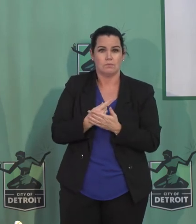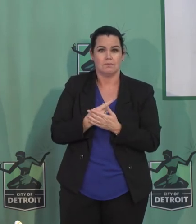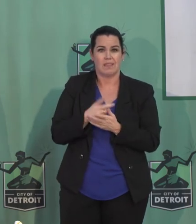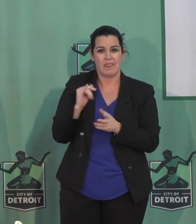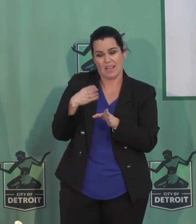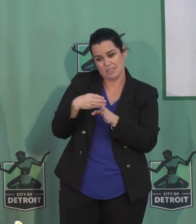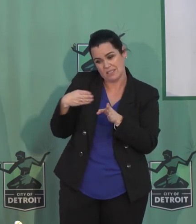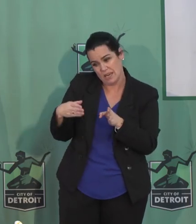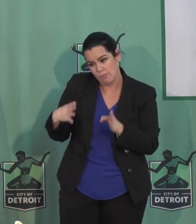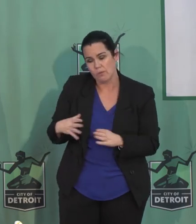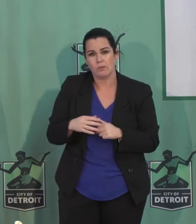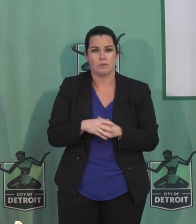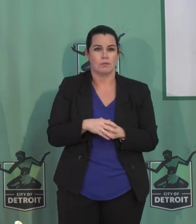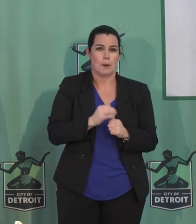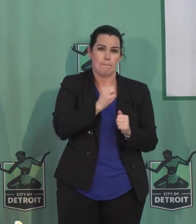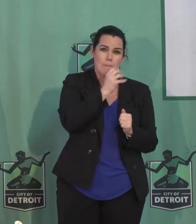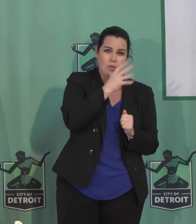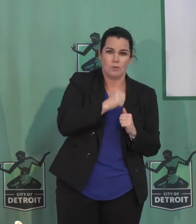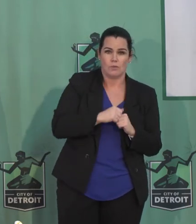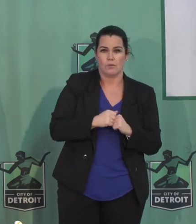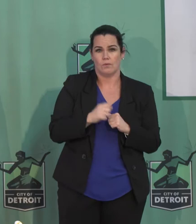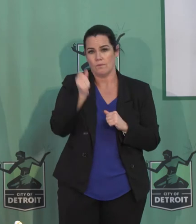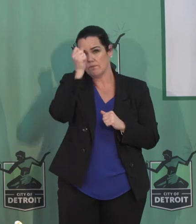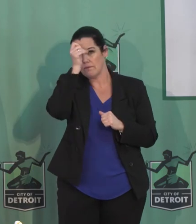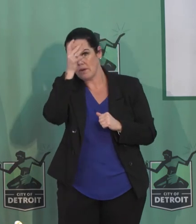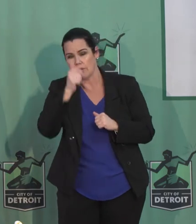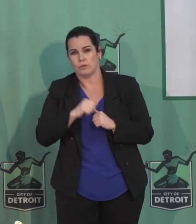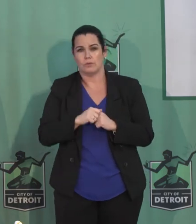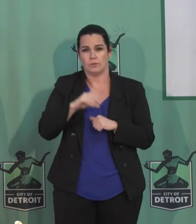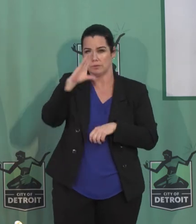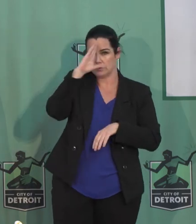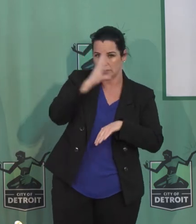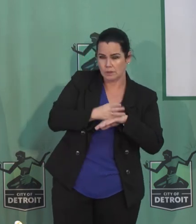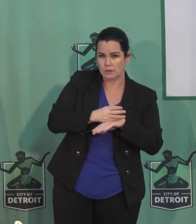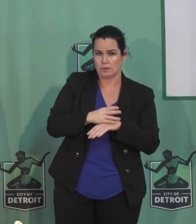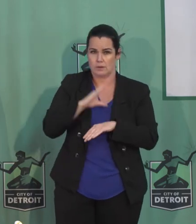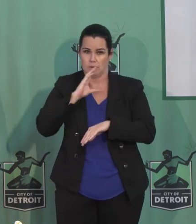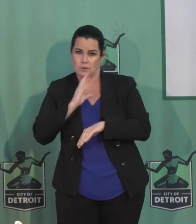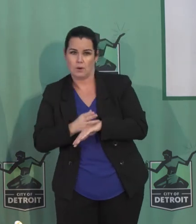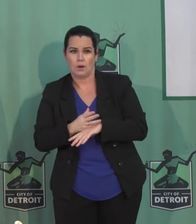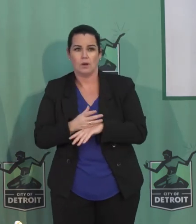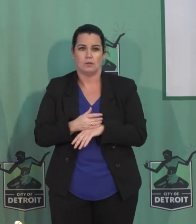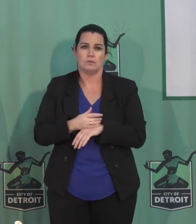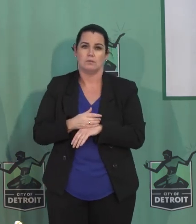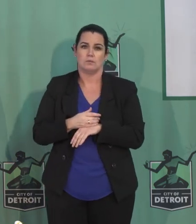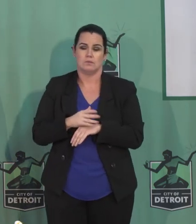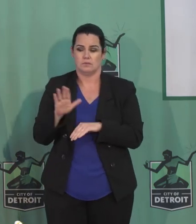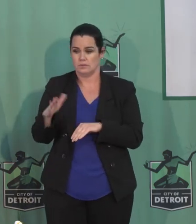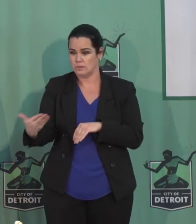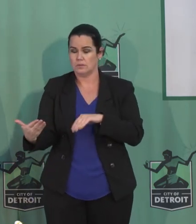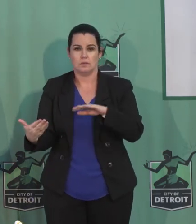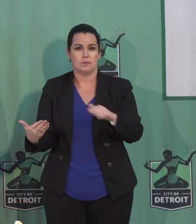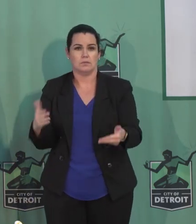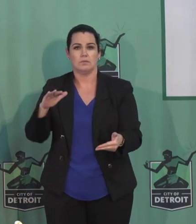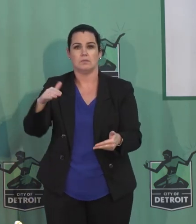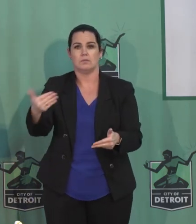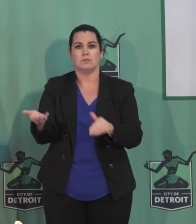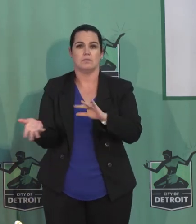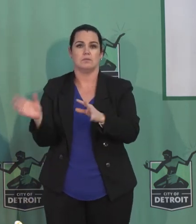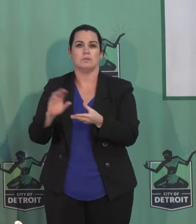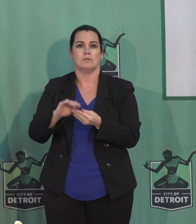father, son or daughter, friend and loved one. We lost 26 more,